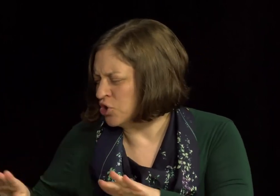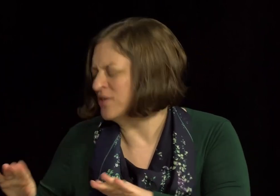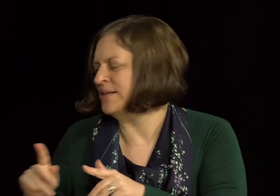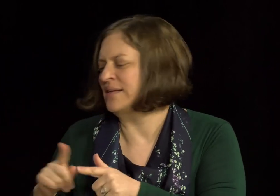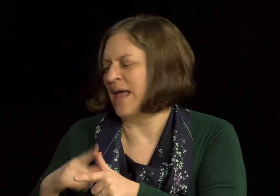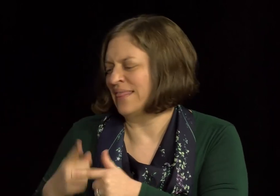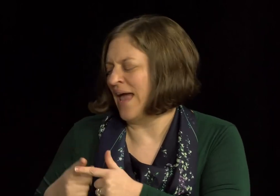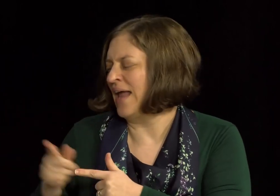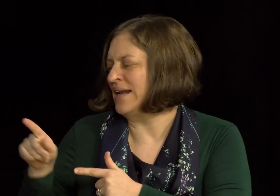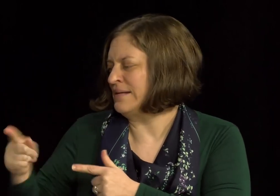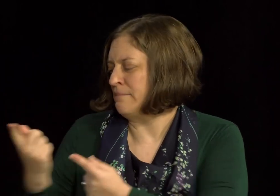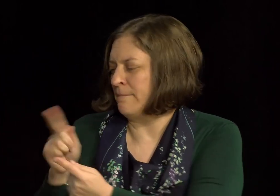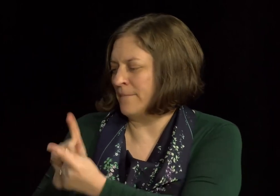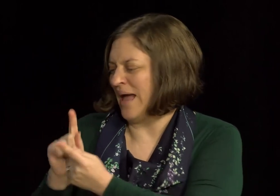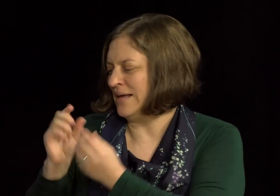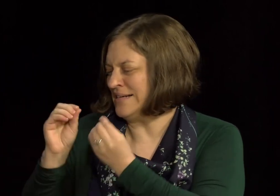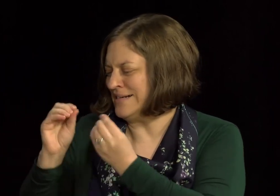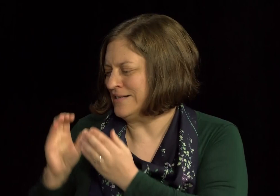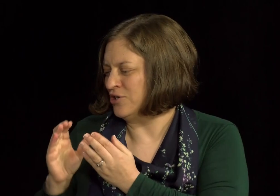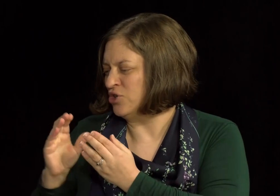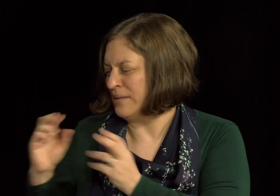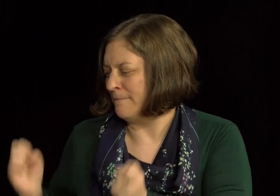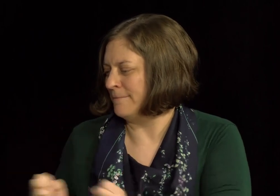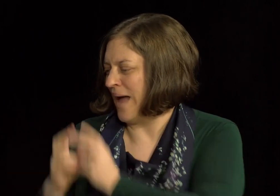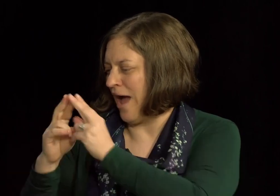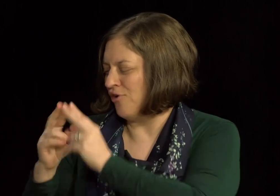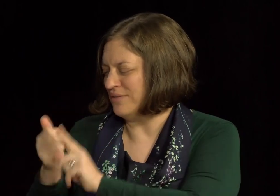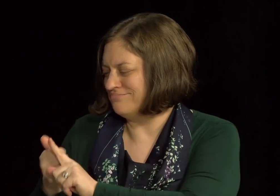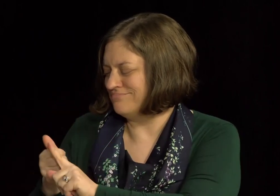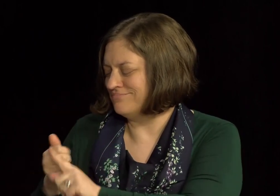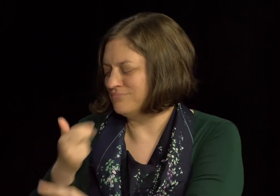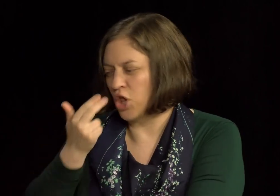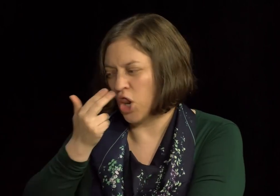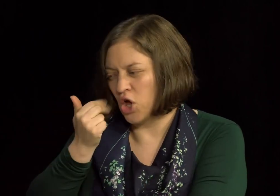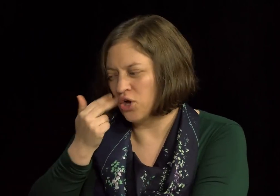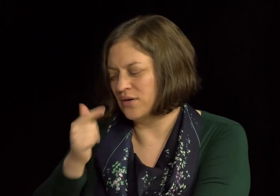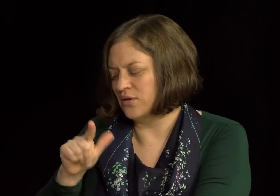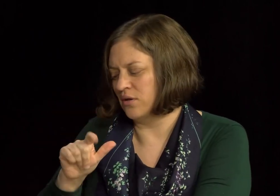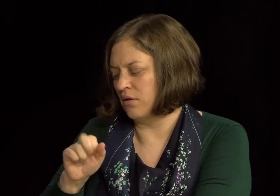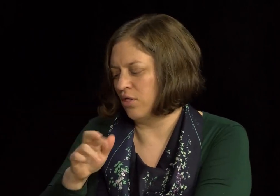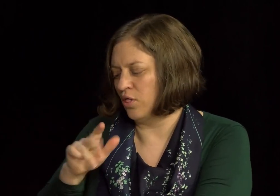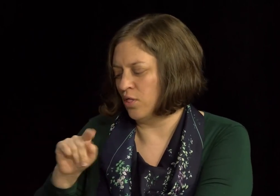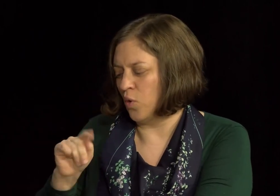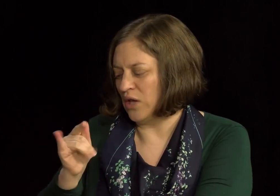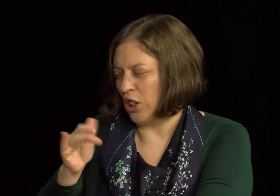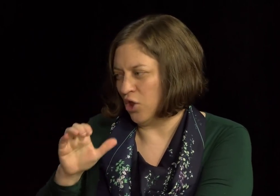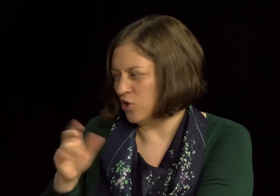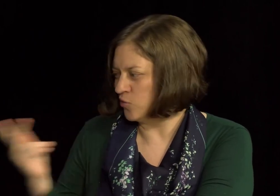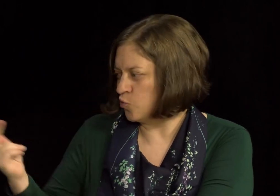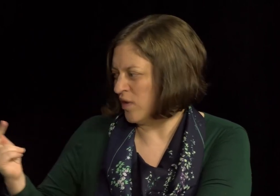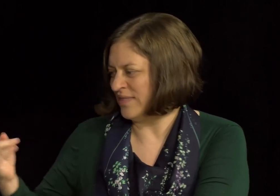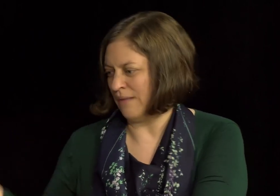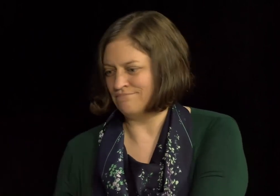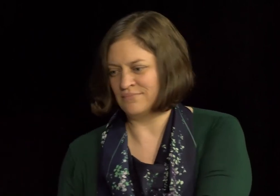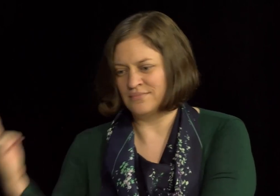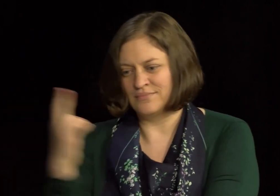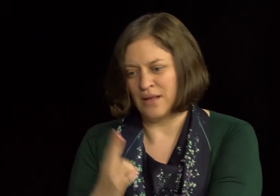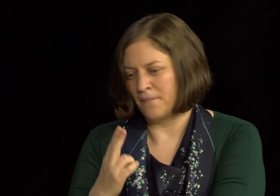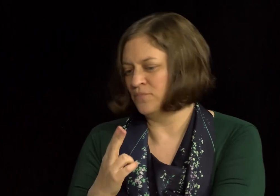how, how are the Europeans educating their deaf children. And, um, he met a teacher in Paris named Laurent Clerc. And he